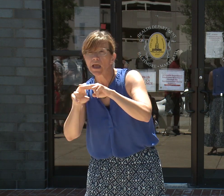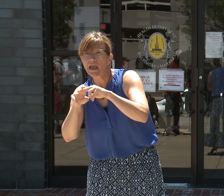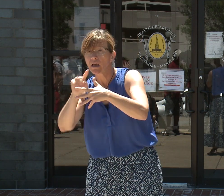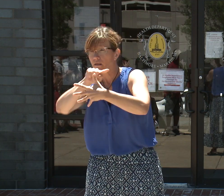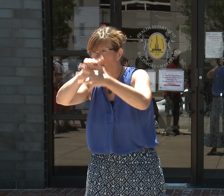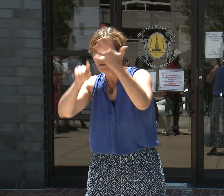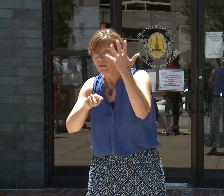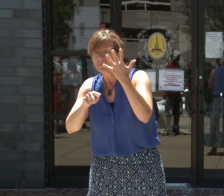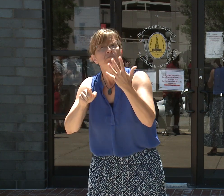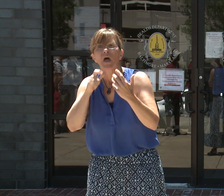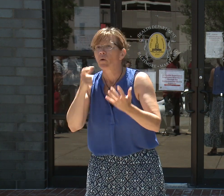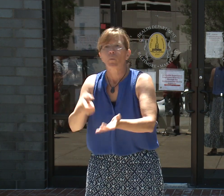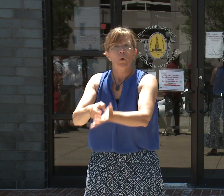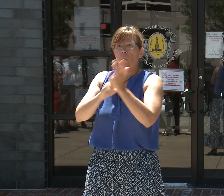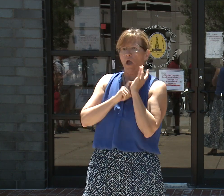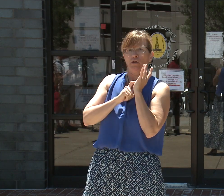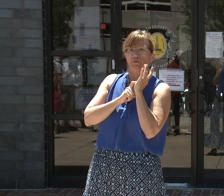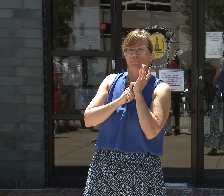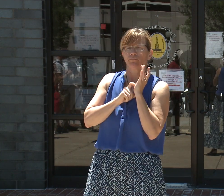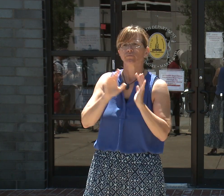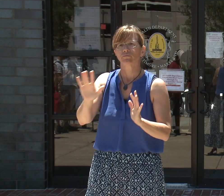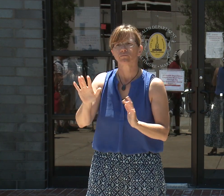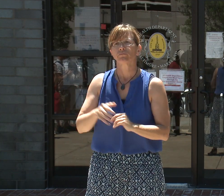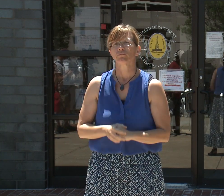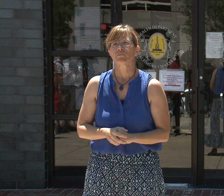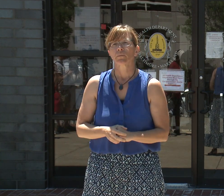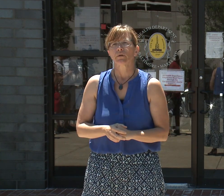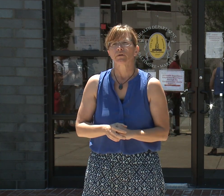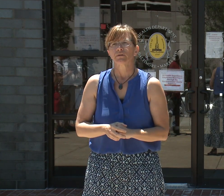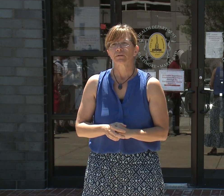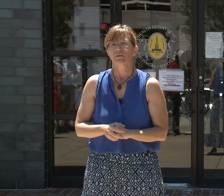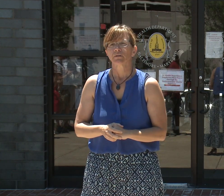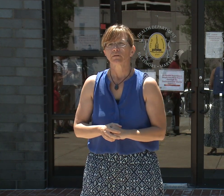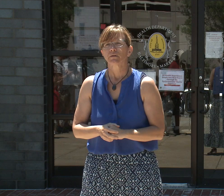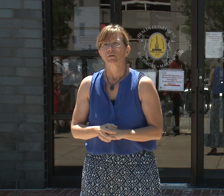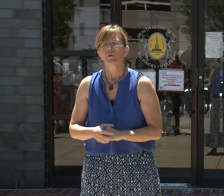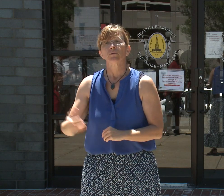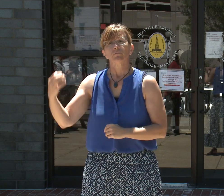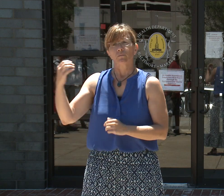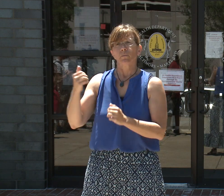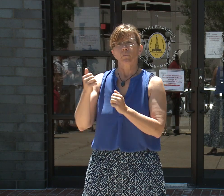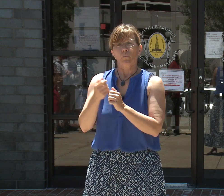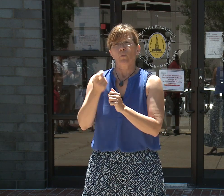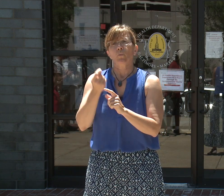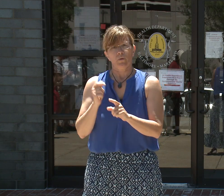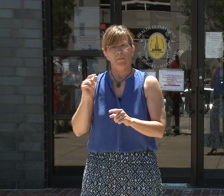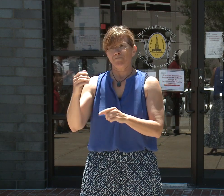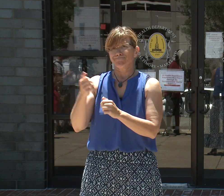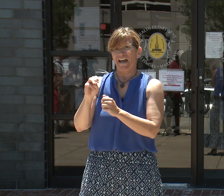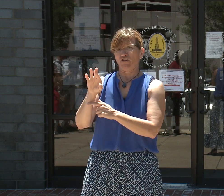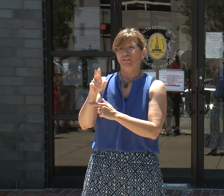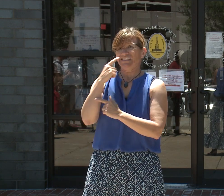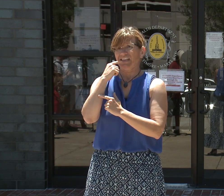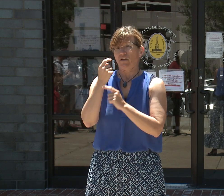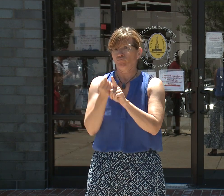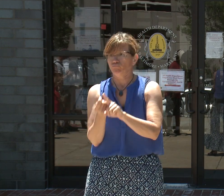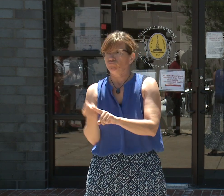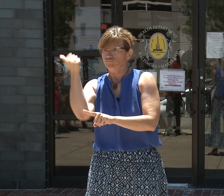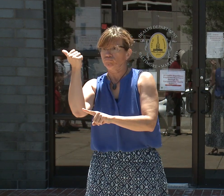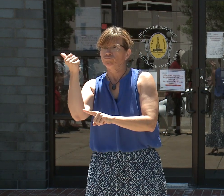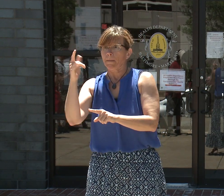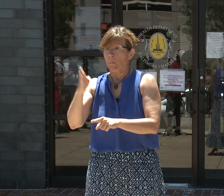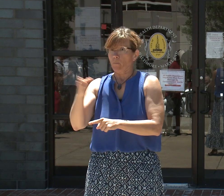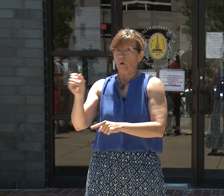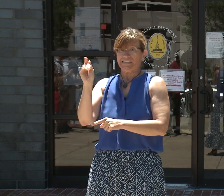City will lift our local indoor mask mandate on July 1st as well. With this announcement, I'm aware that